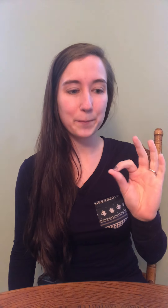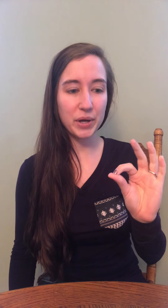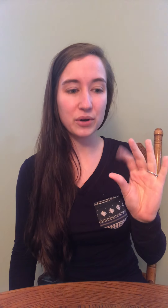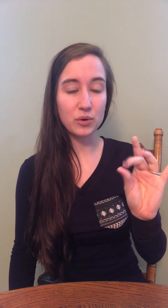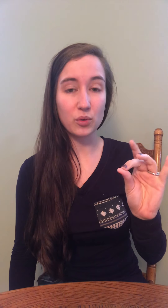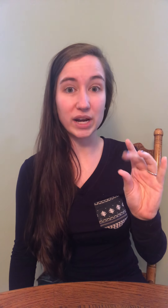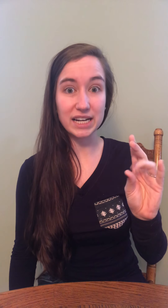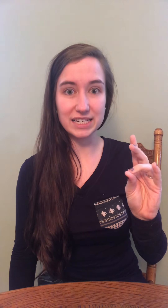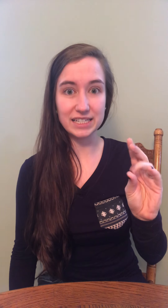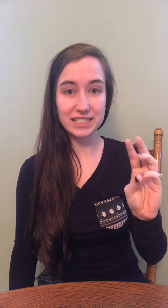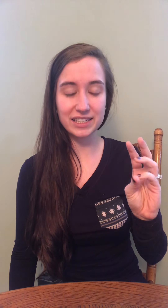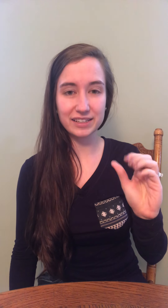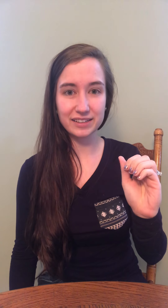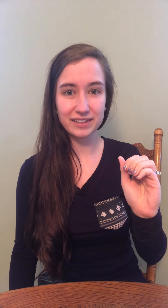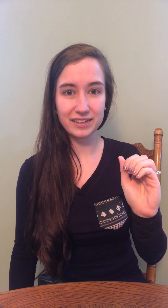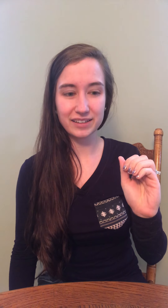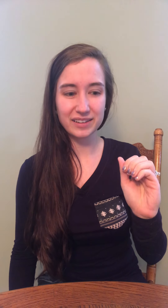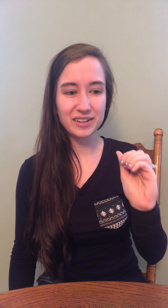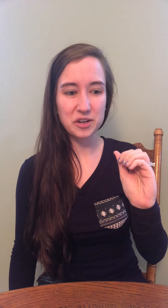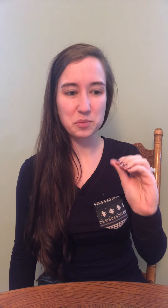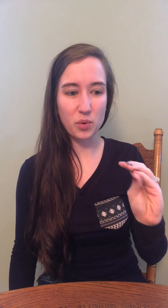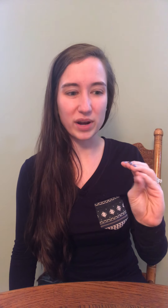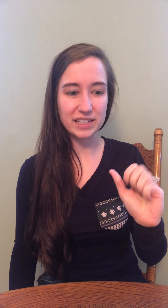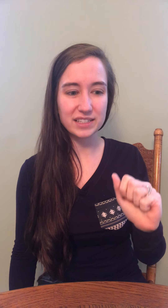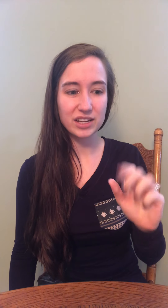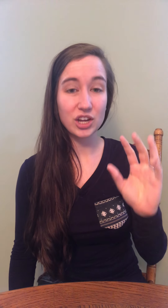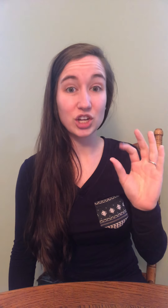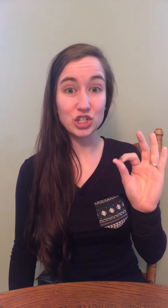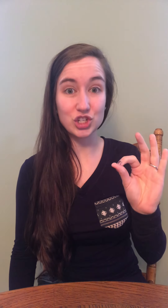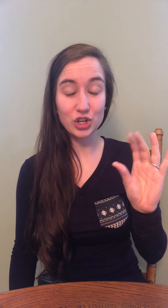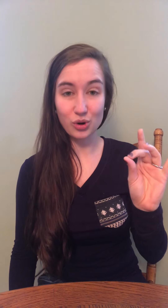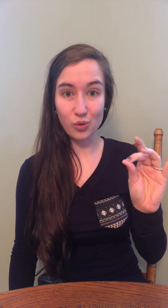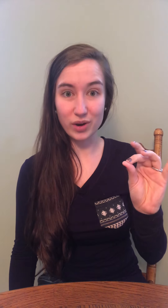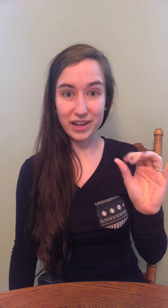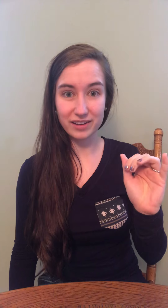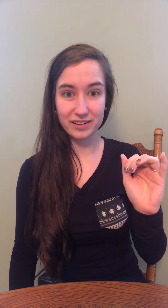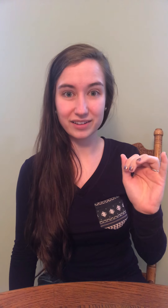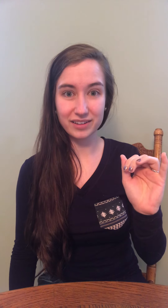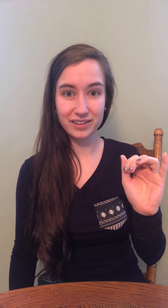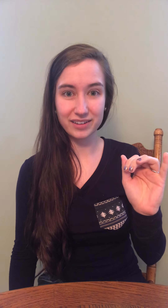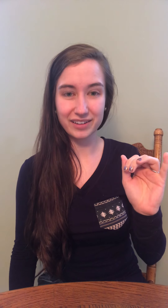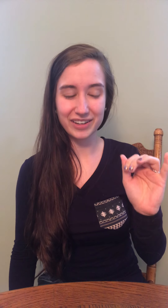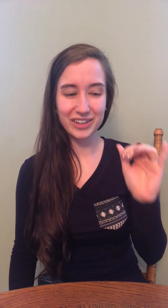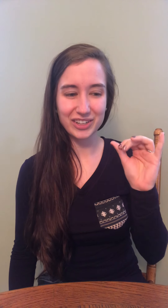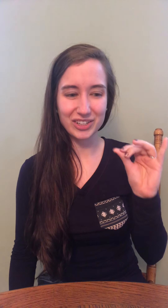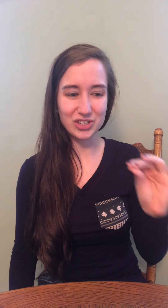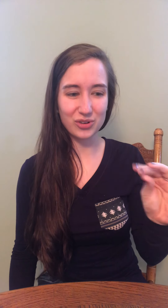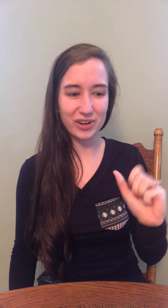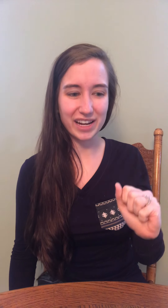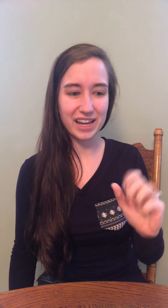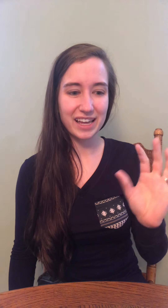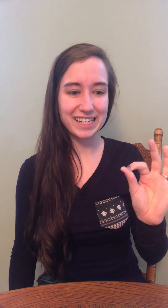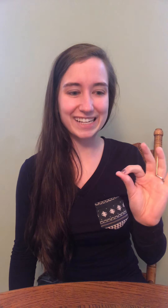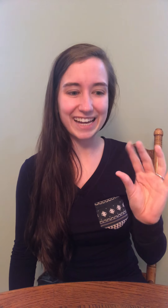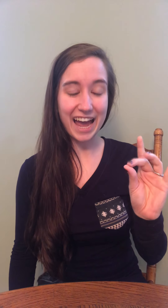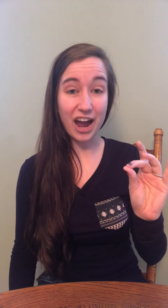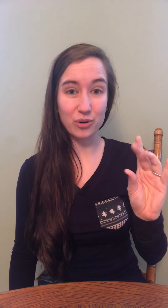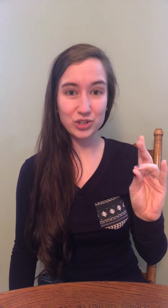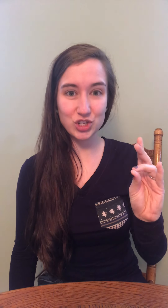P-o-i-n-t. Point. J-o-i. Joy. C-o-o-ch.